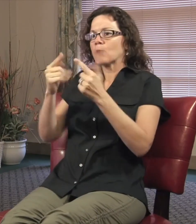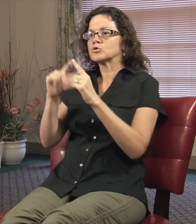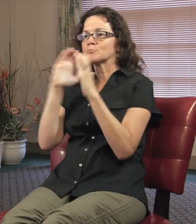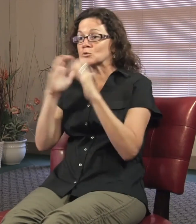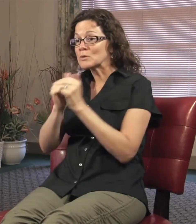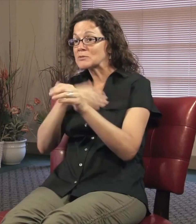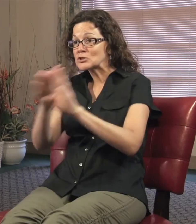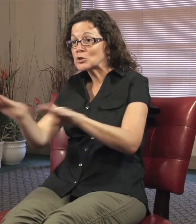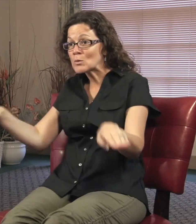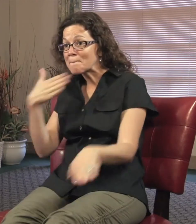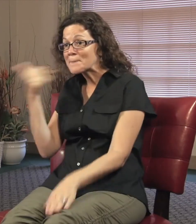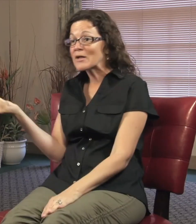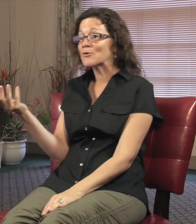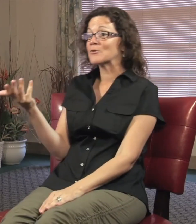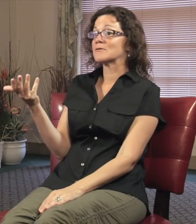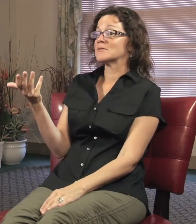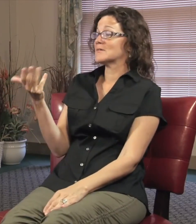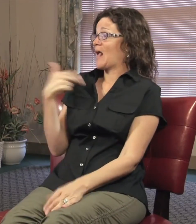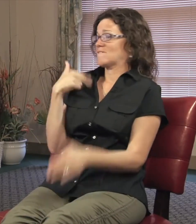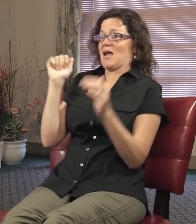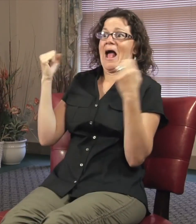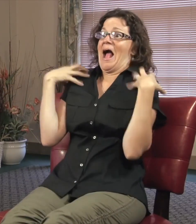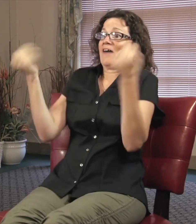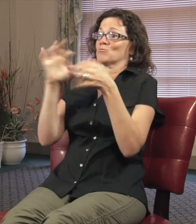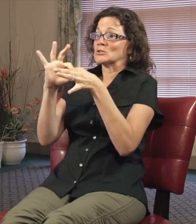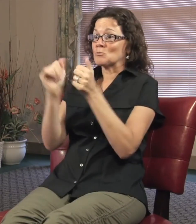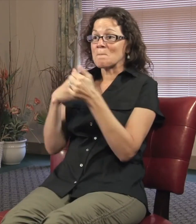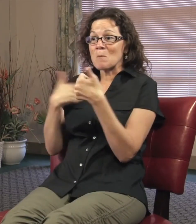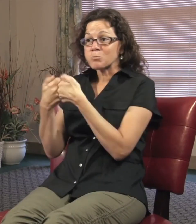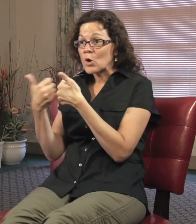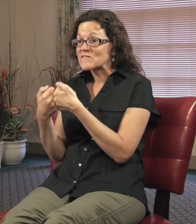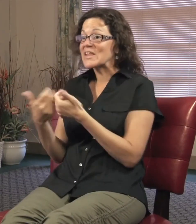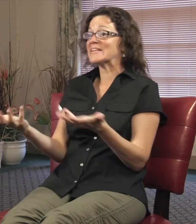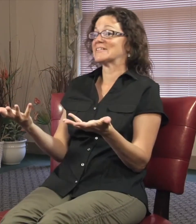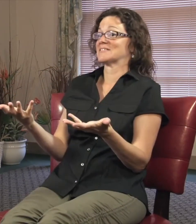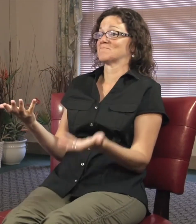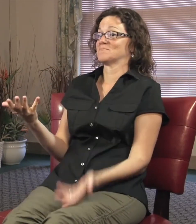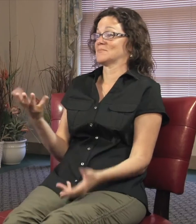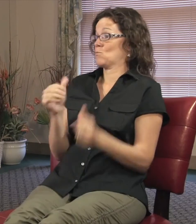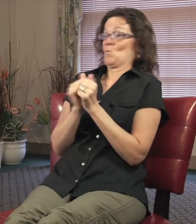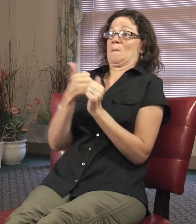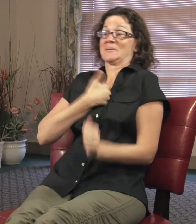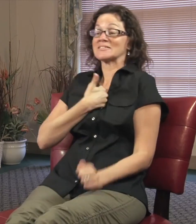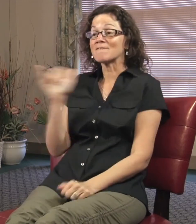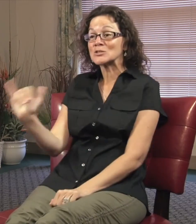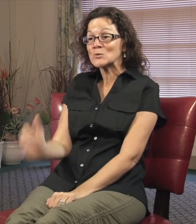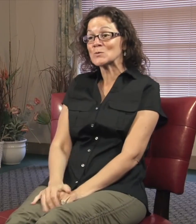communicate with my children better, even. I have a healthy relationship with my boyfriend, and I have a healthy relationship with myself,